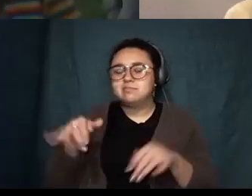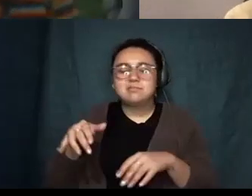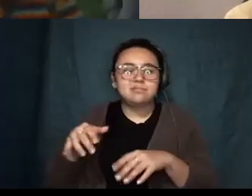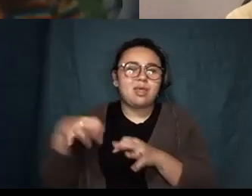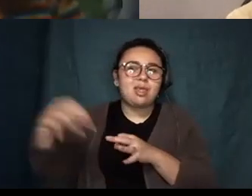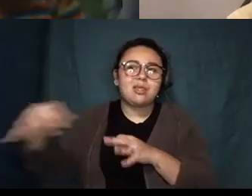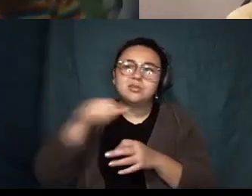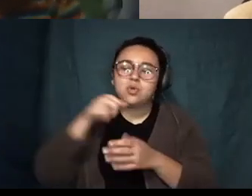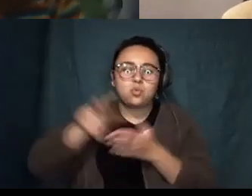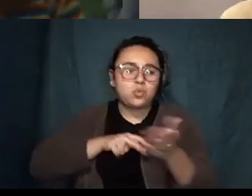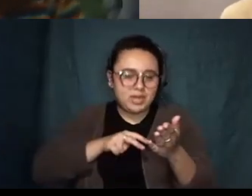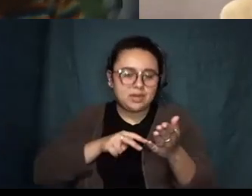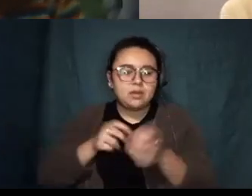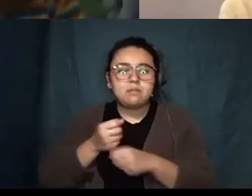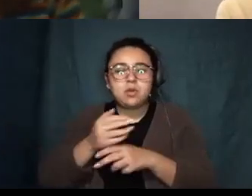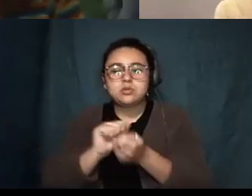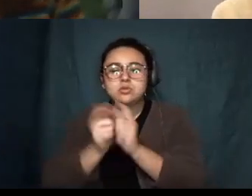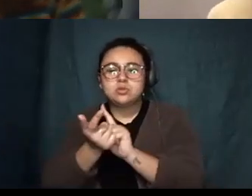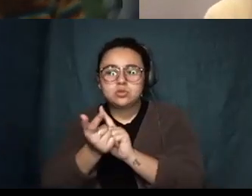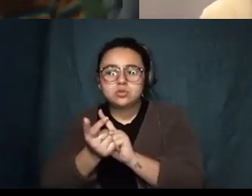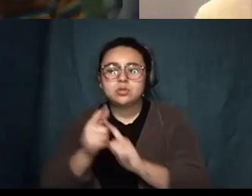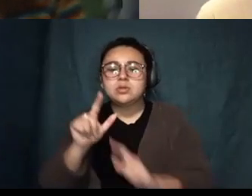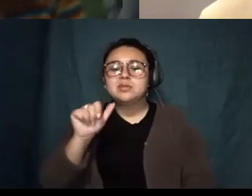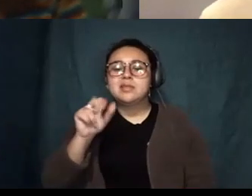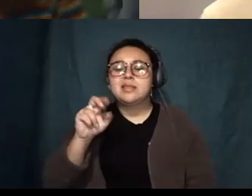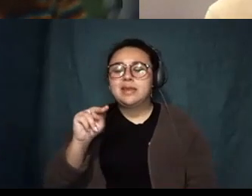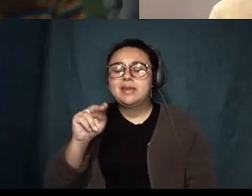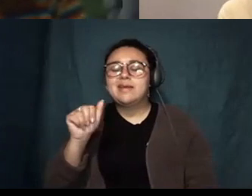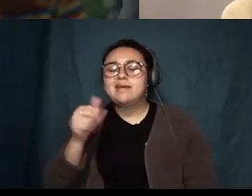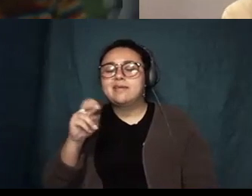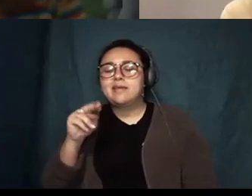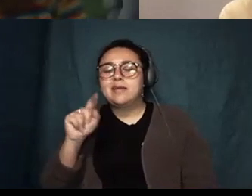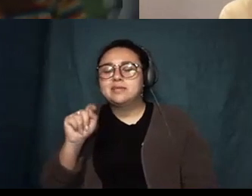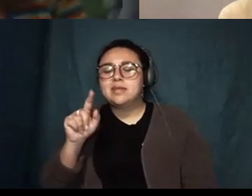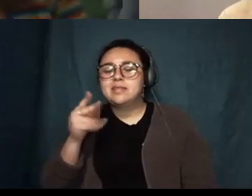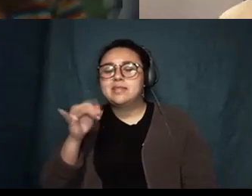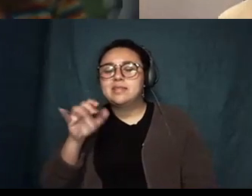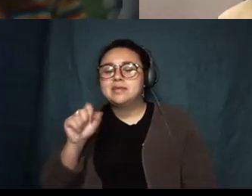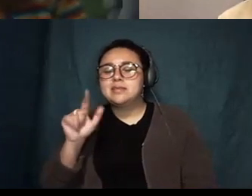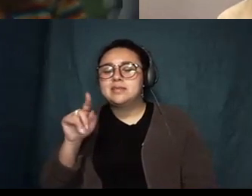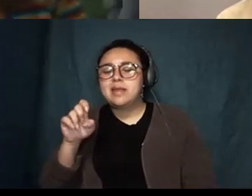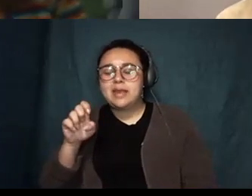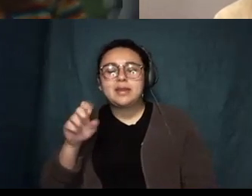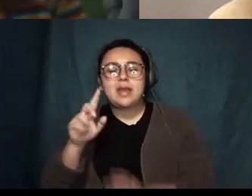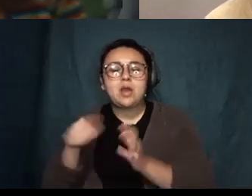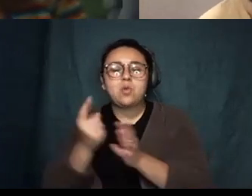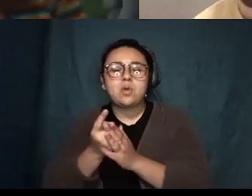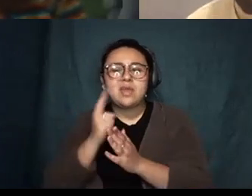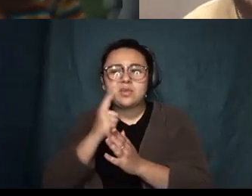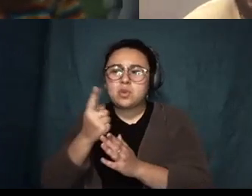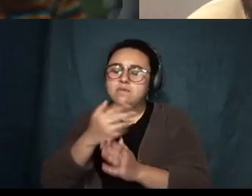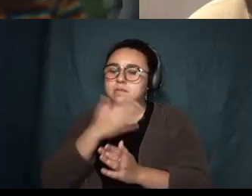Against This Late Hour by Geras Abdelmalekian it's one of the it's one of the best poetry books I think I've ever read period you know without qualification